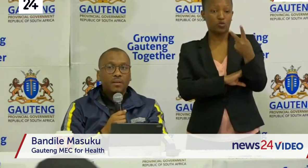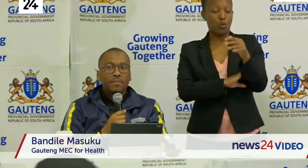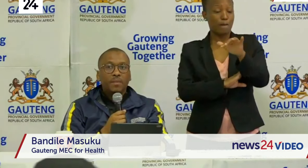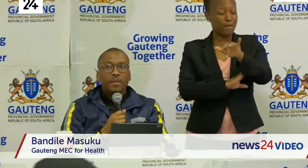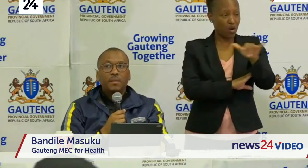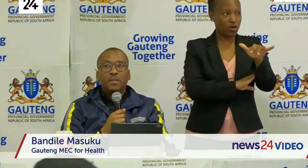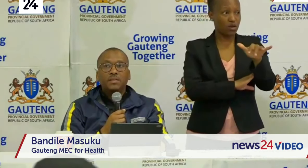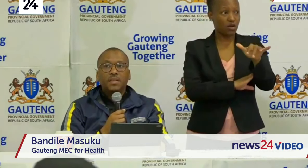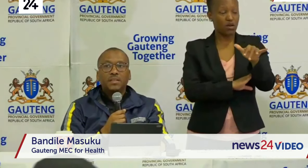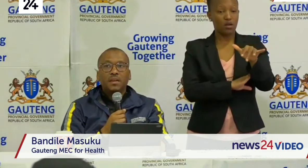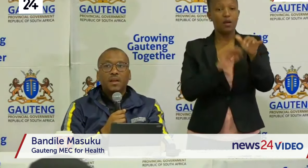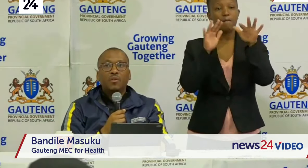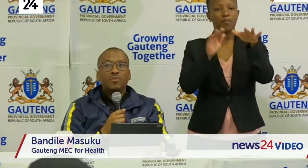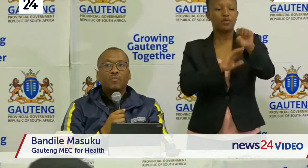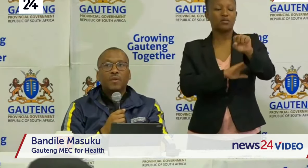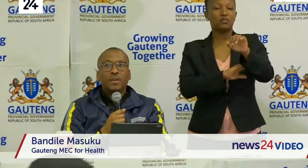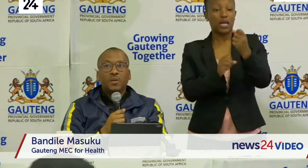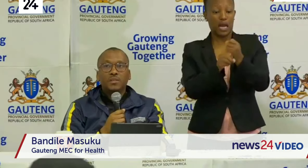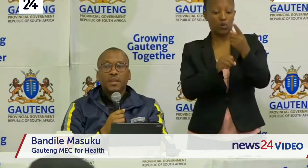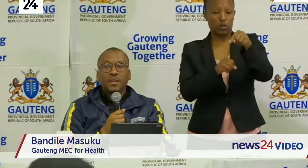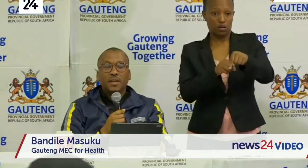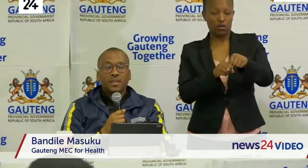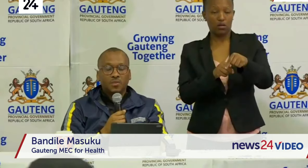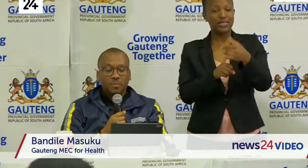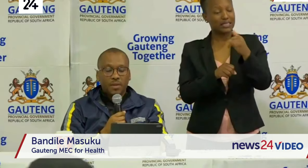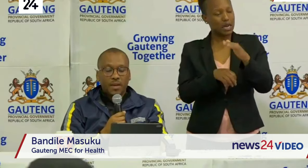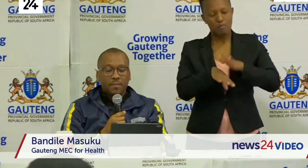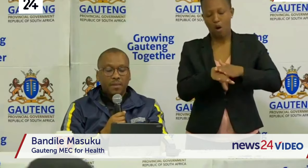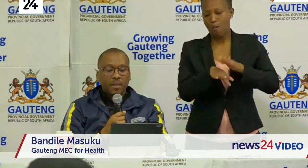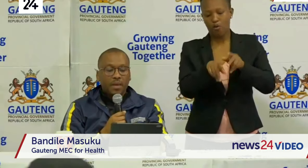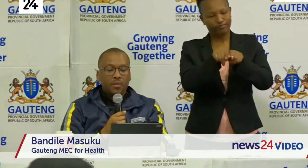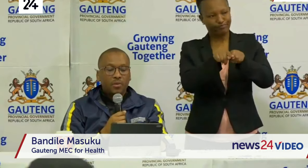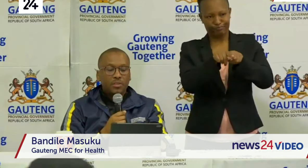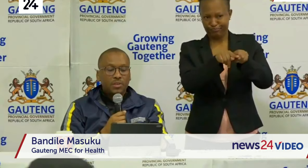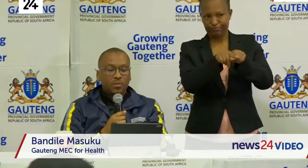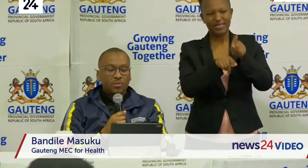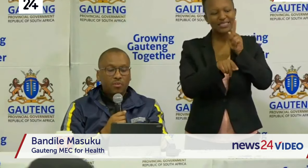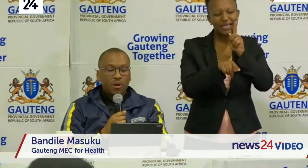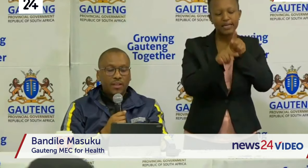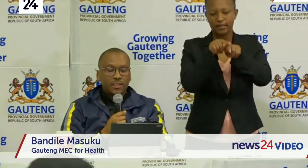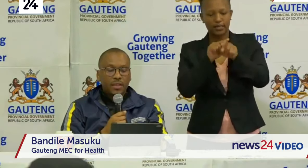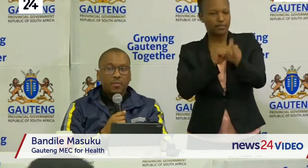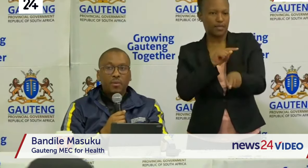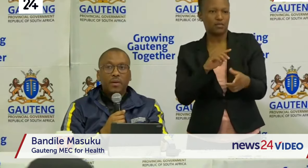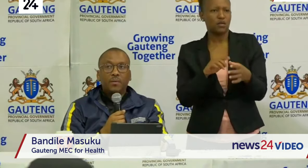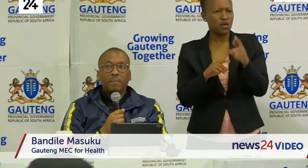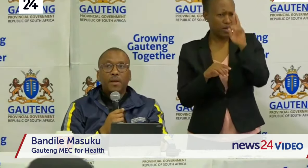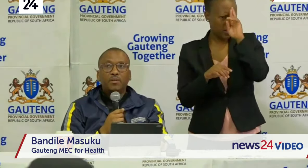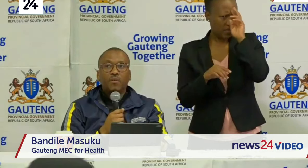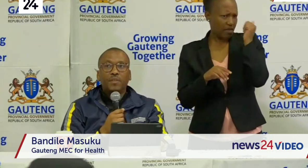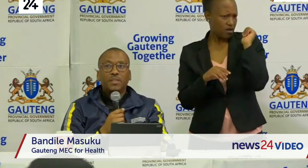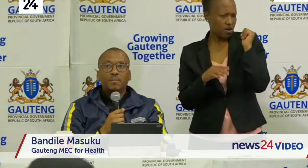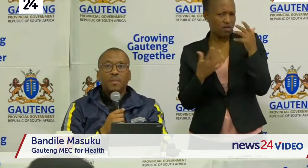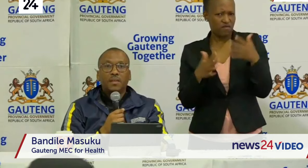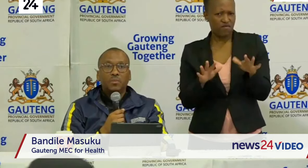Gauteng it means there is still a lot of actual screening that has to be done. You would recall yesterday we were